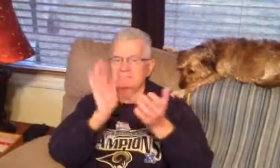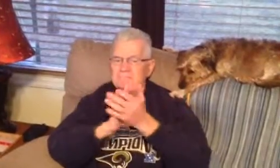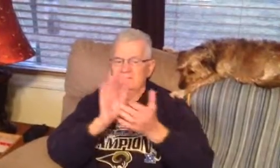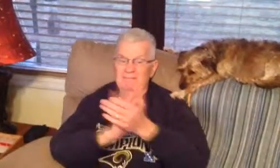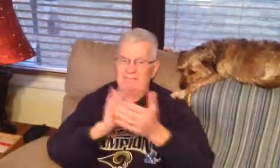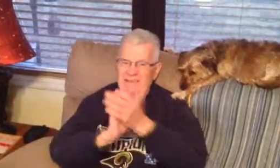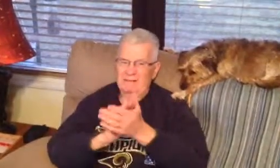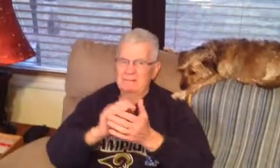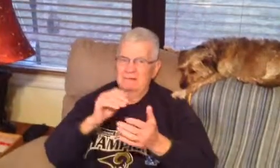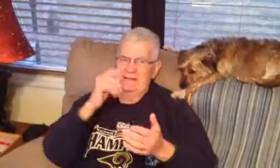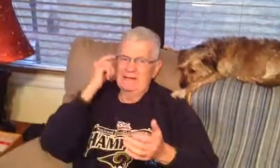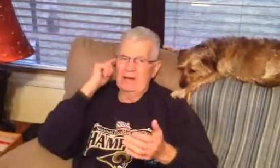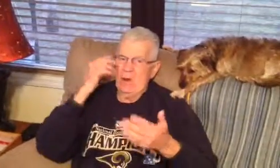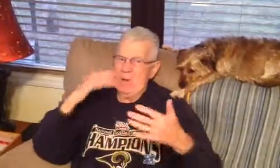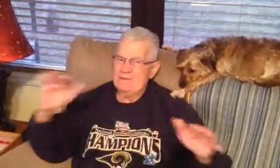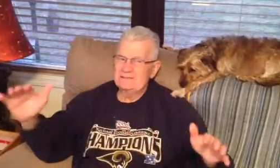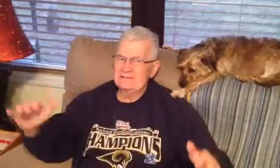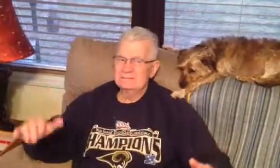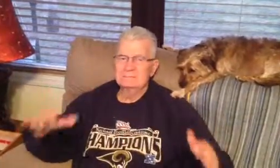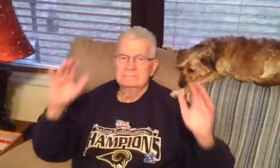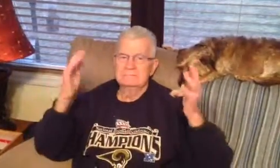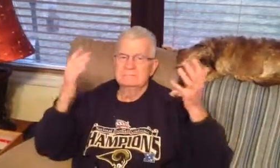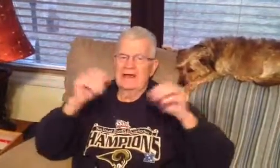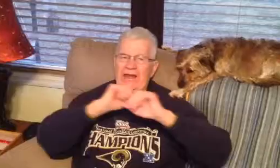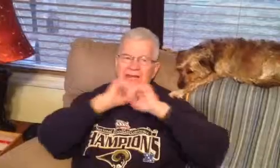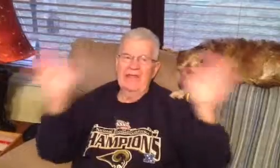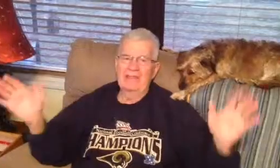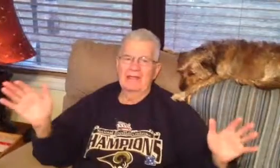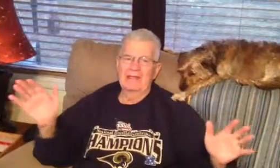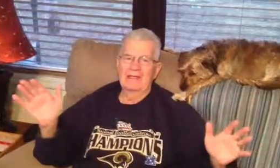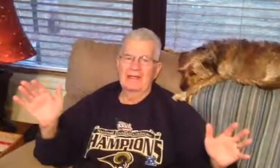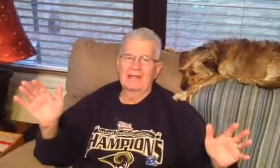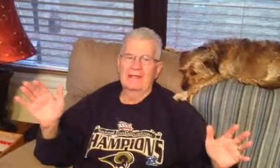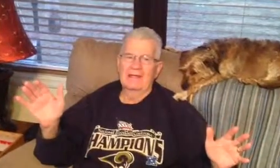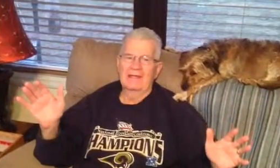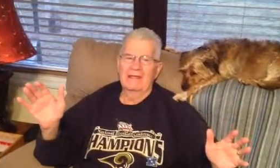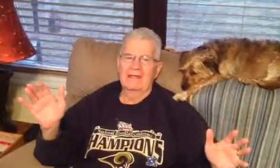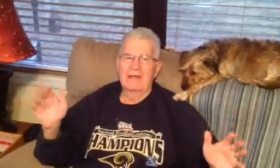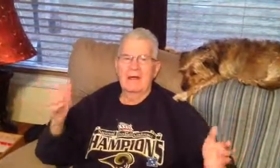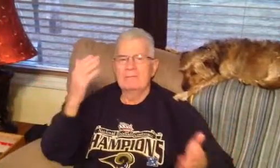Unfortunately, that's not what happened. Come on, Straight ahead. Come on. Go. Yeah, yeah.